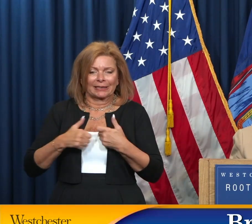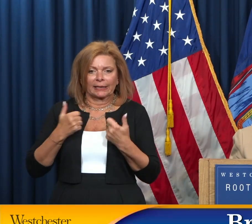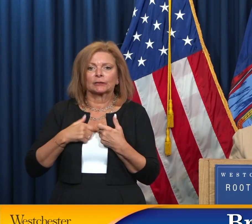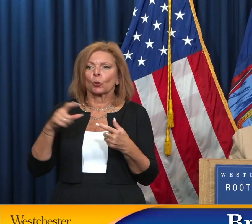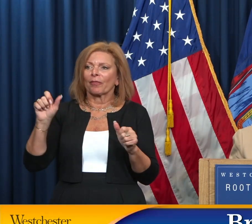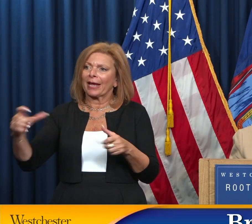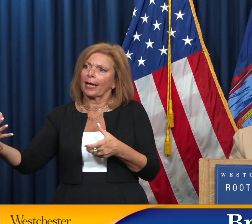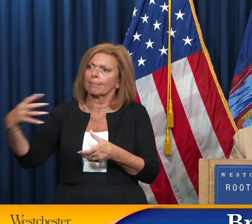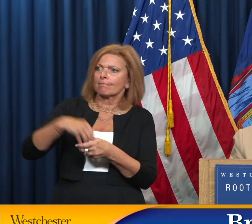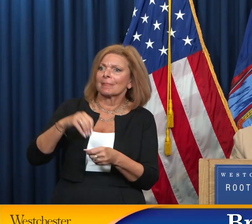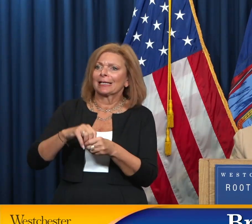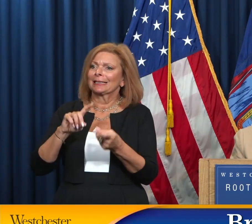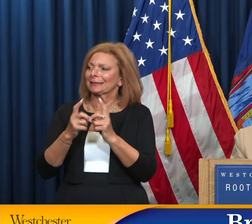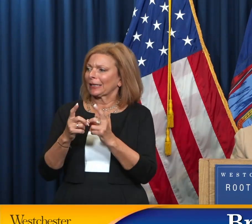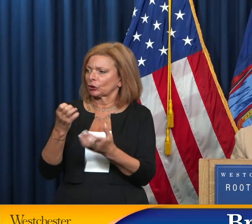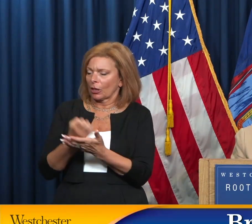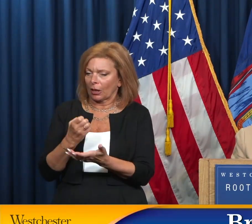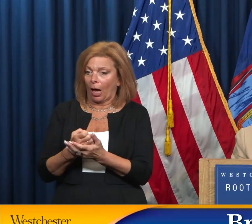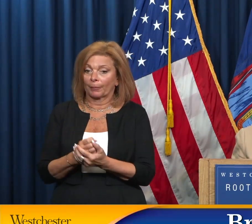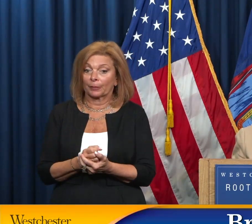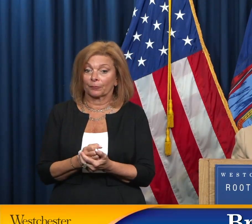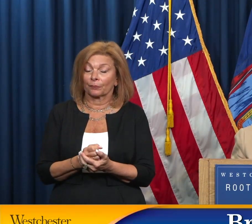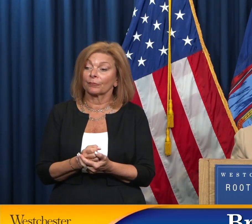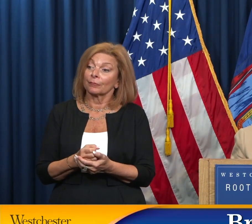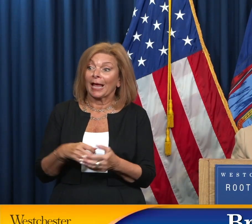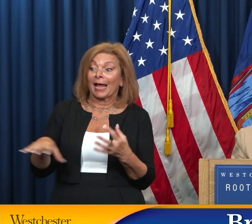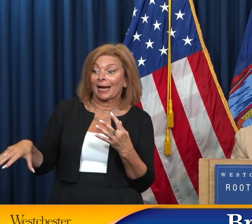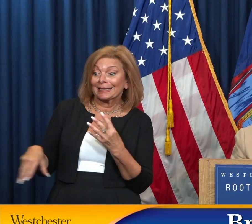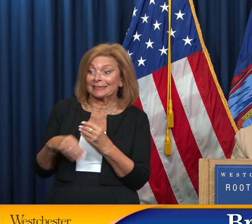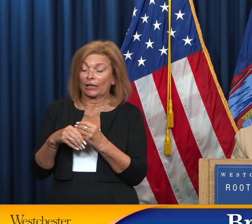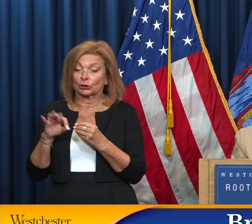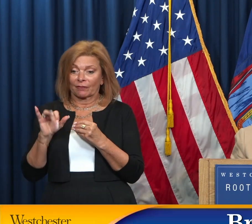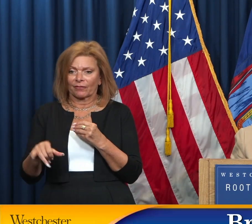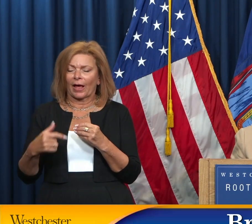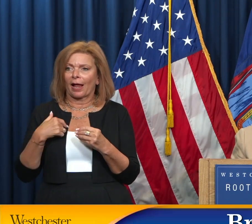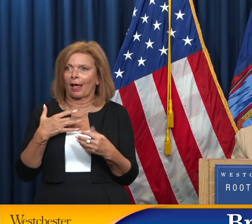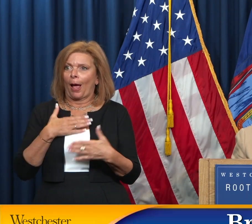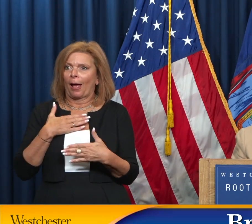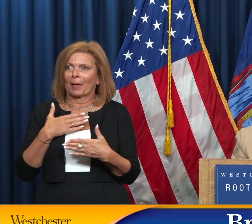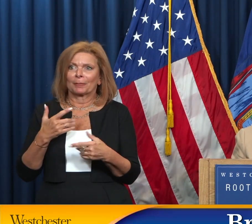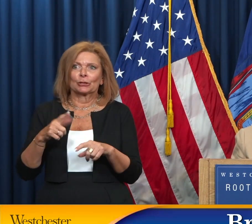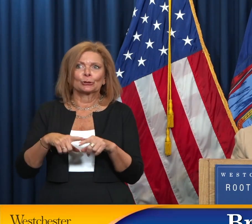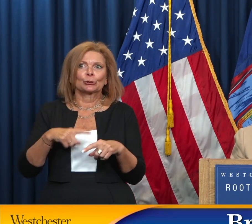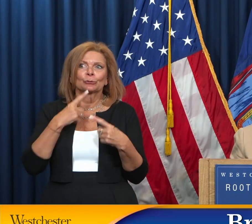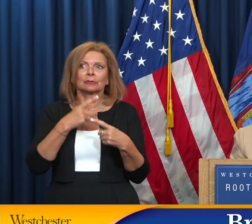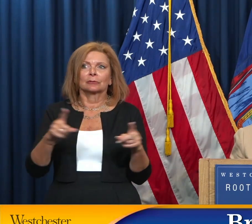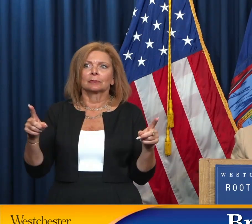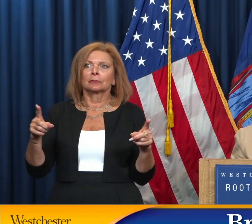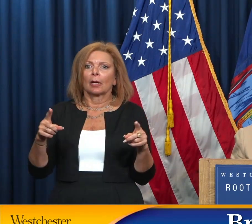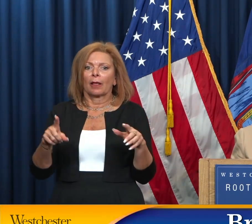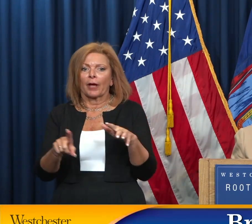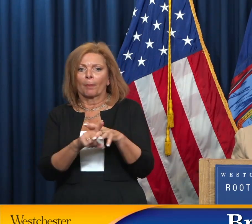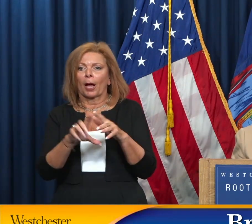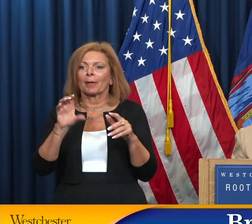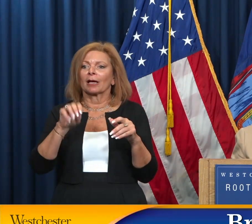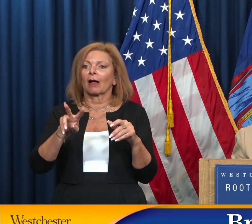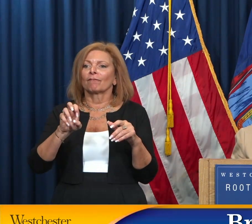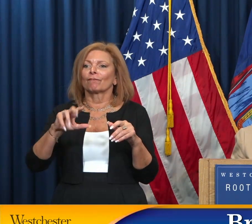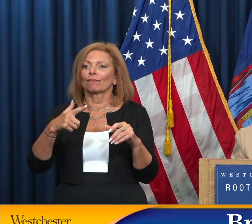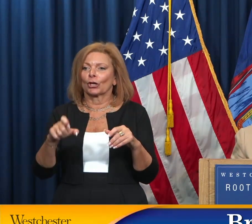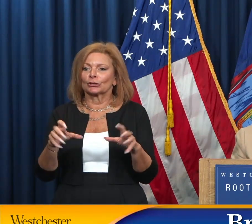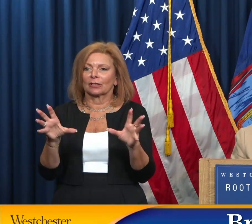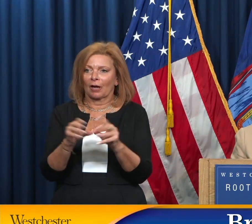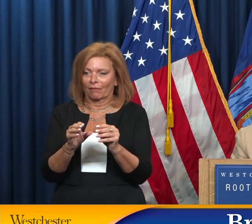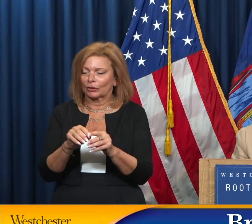economy. As a natural extension of that, I'm pleased to announce our upcoming Converge Conference, which will take place on October